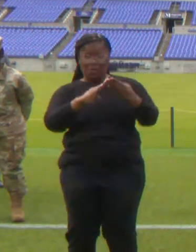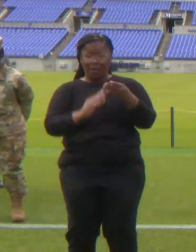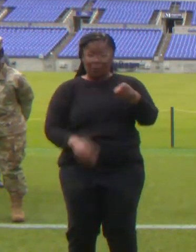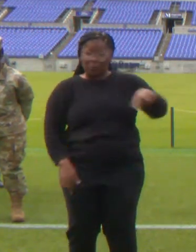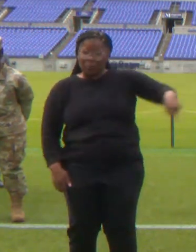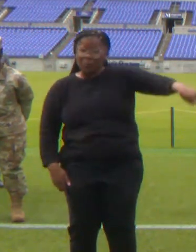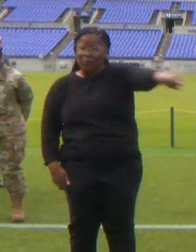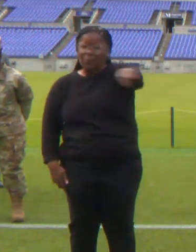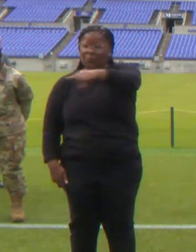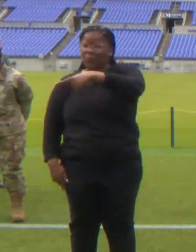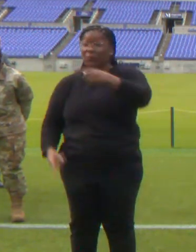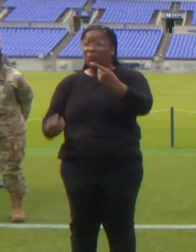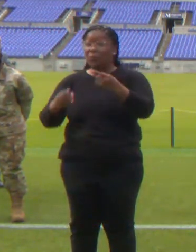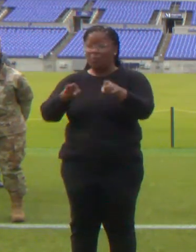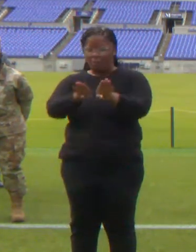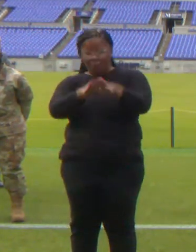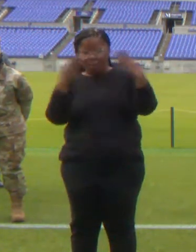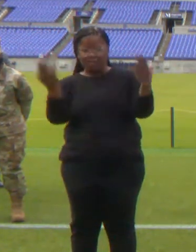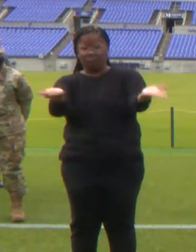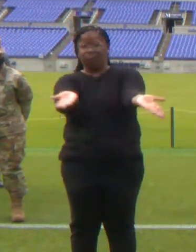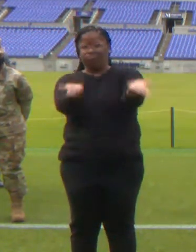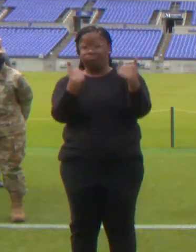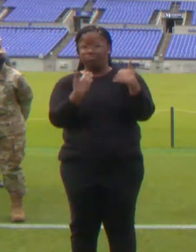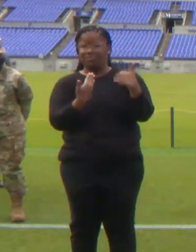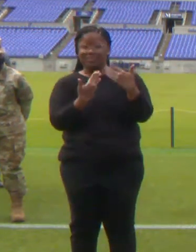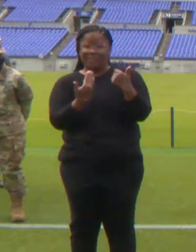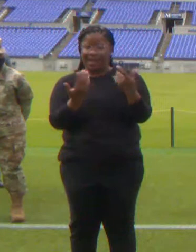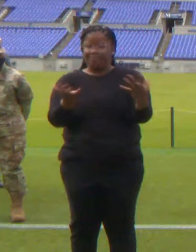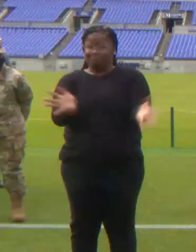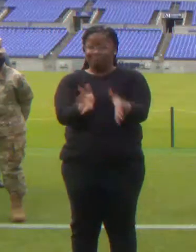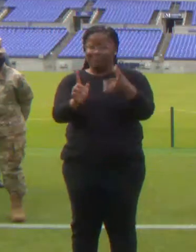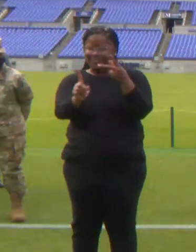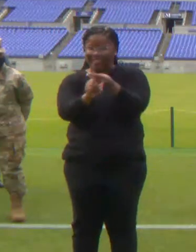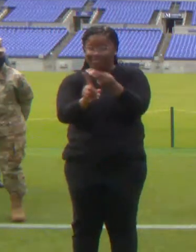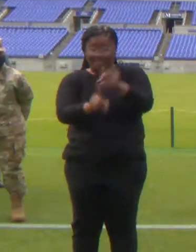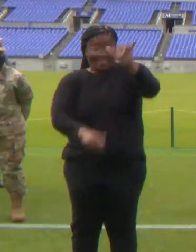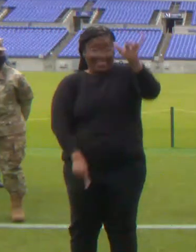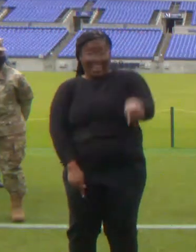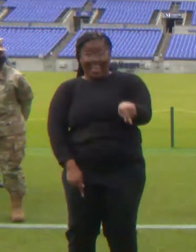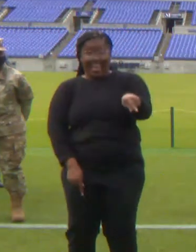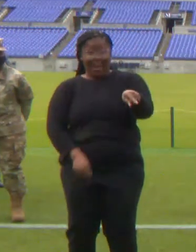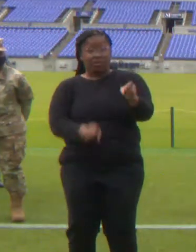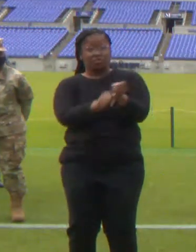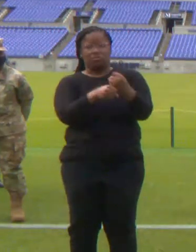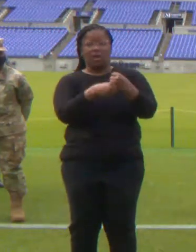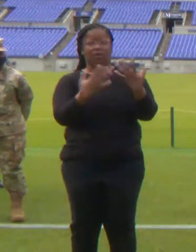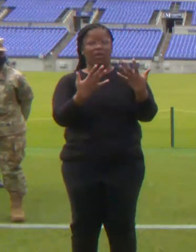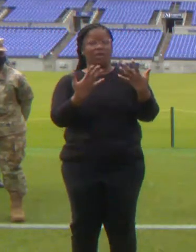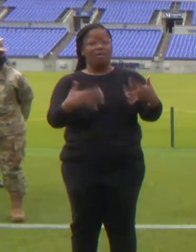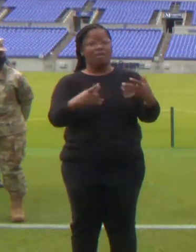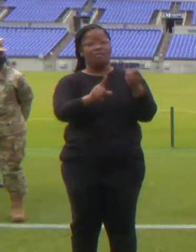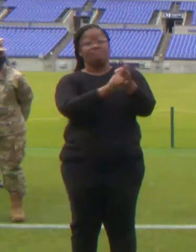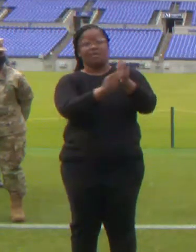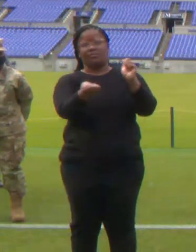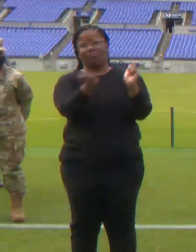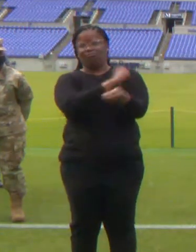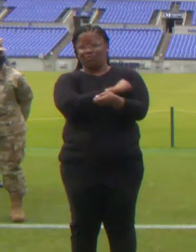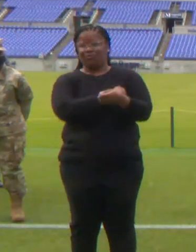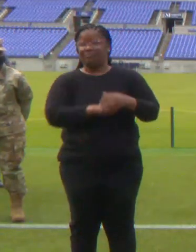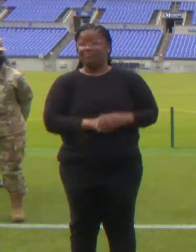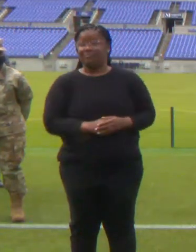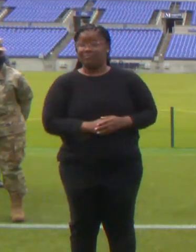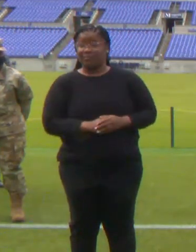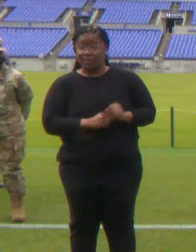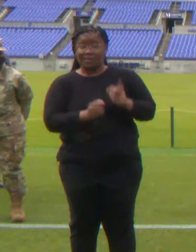become vaccination sites has made a difference in overcoming mistrust and information and spreading hope